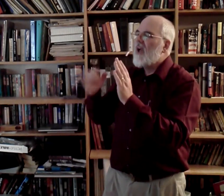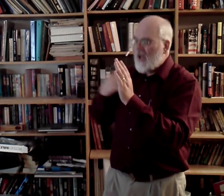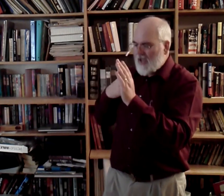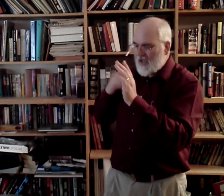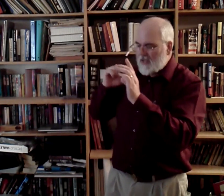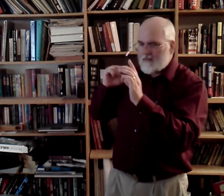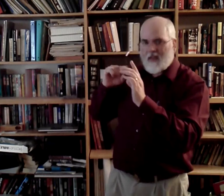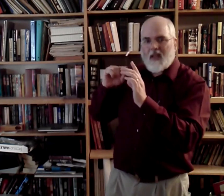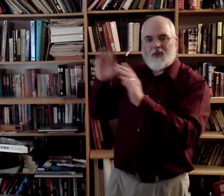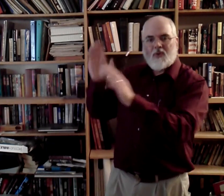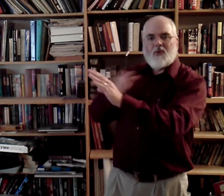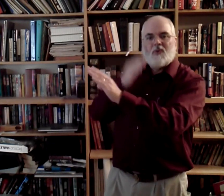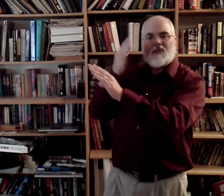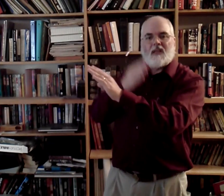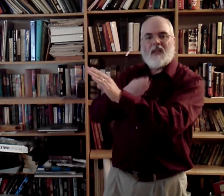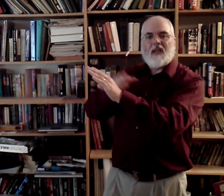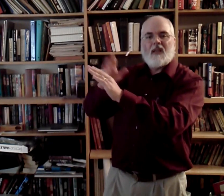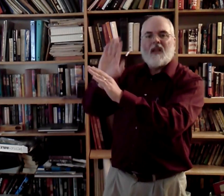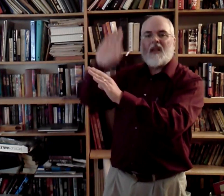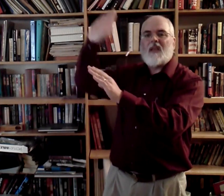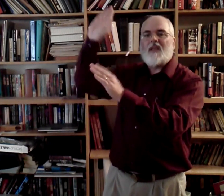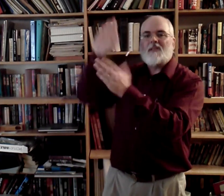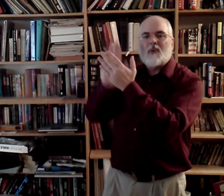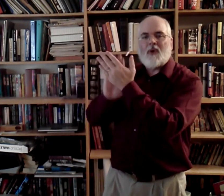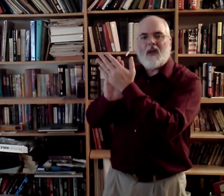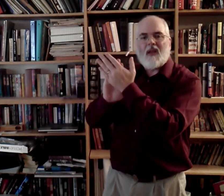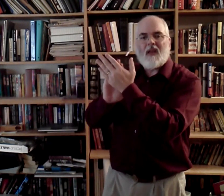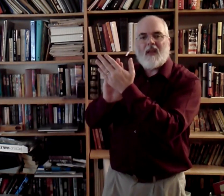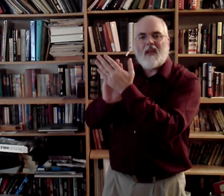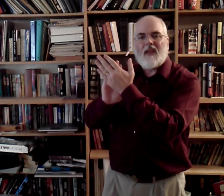I'm to sing His praise